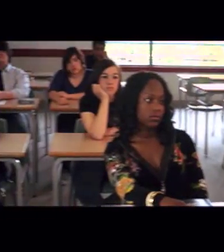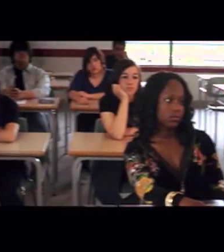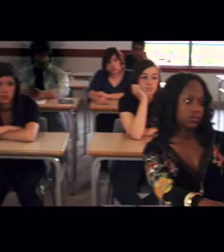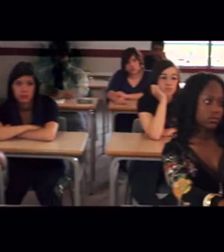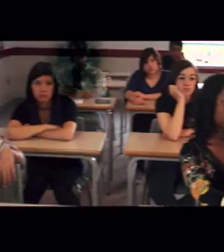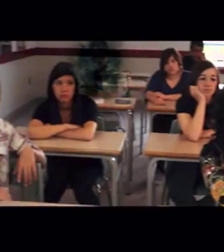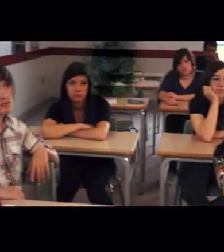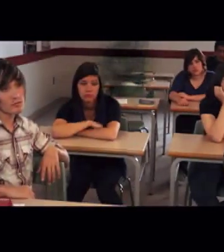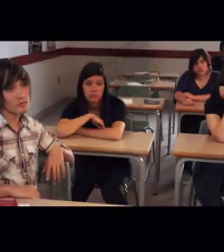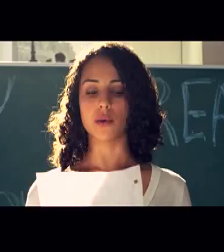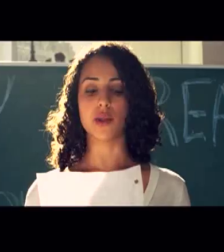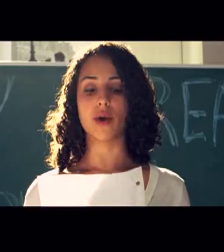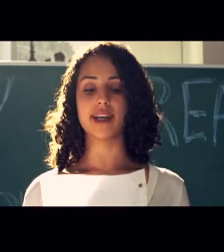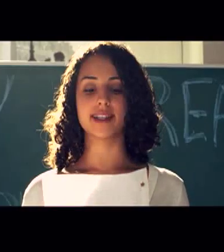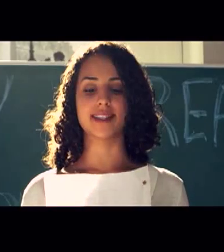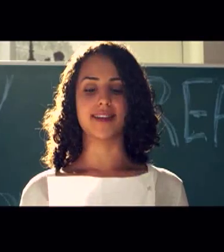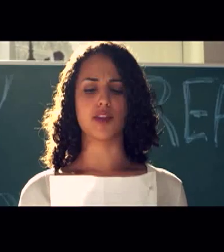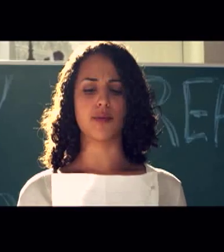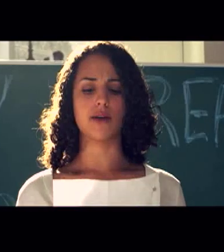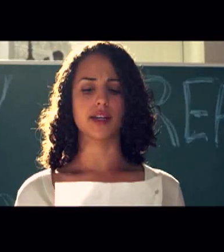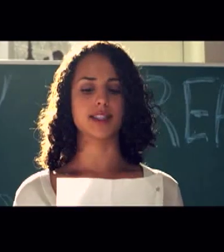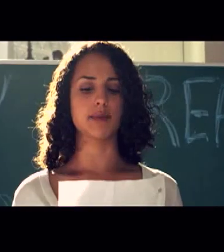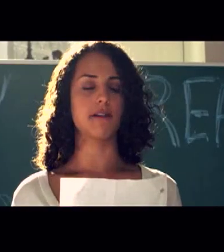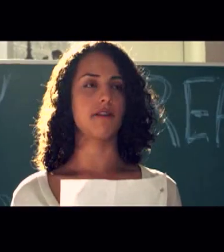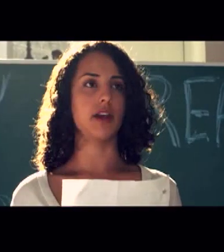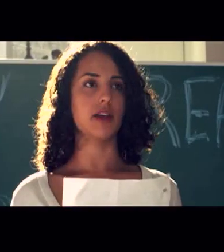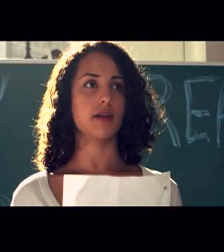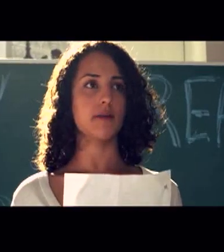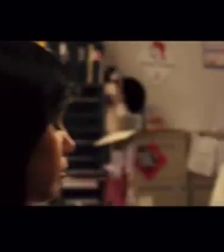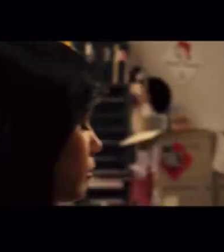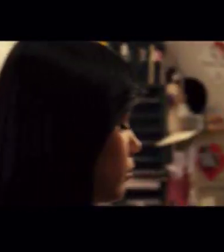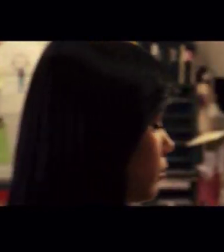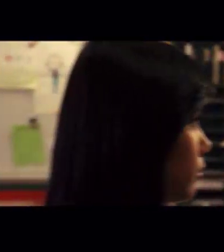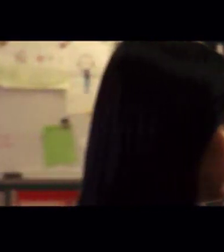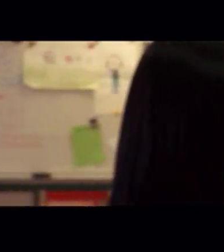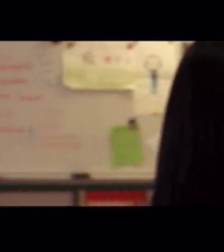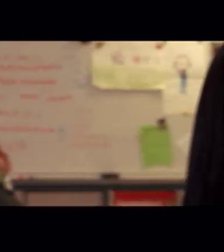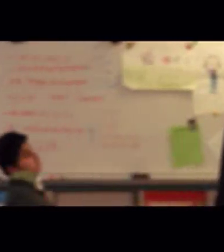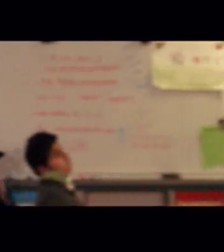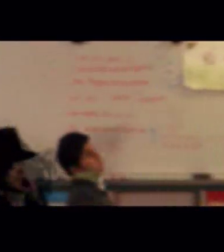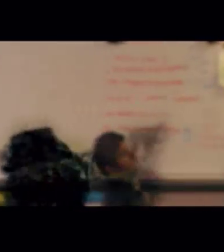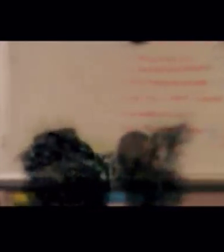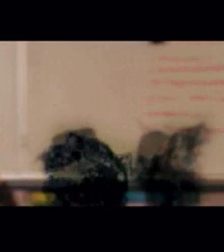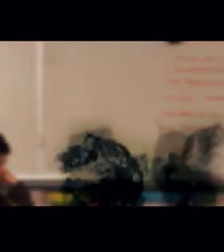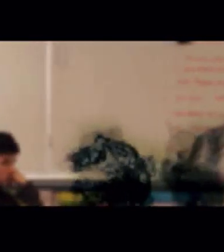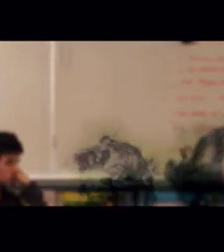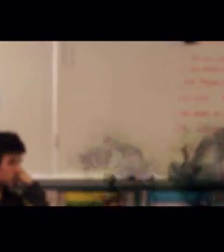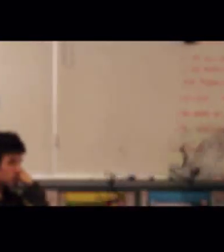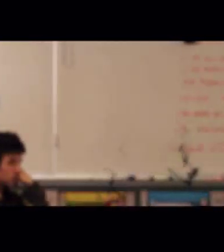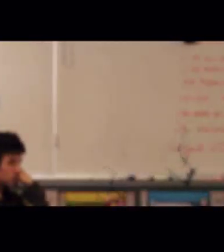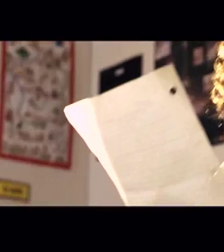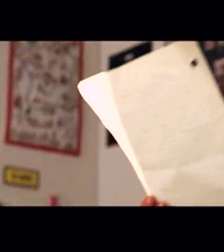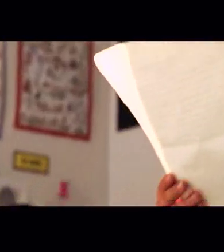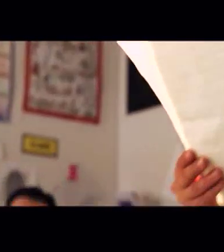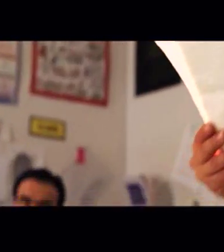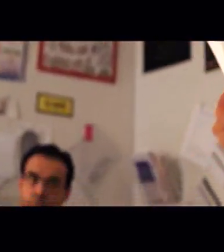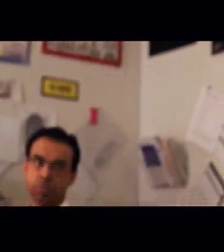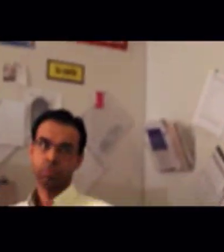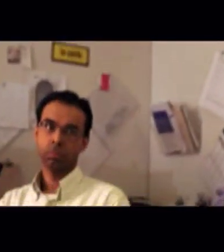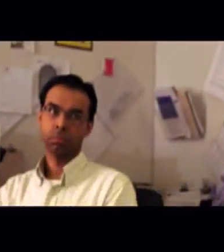jobs or when the white kids say that the brown kids smell funny to see the pain in my best friend's eyes when she was beat up